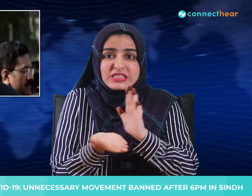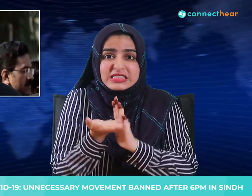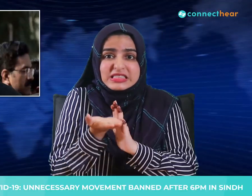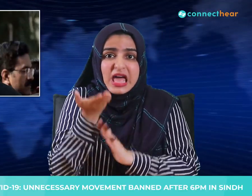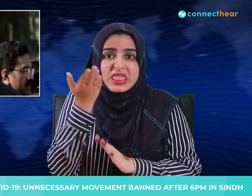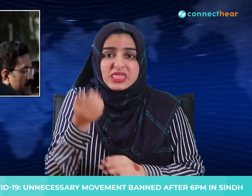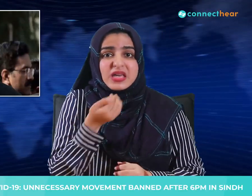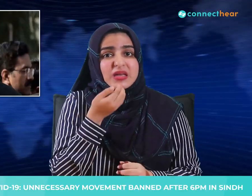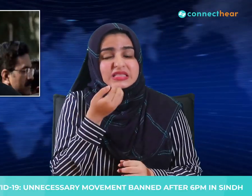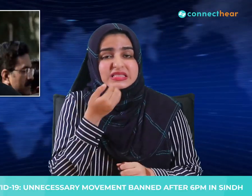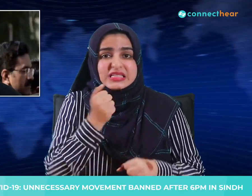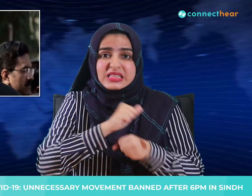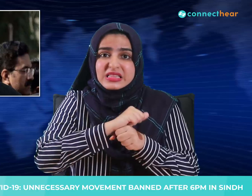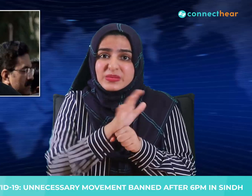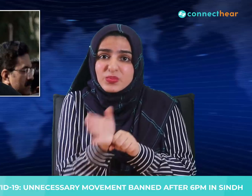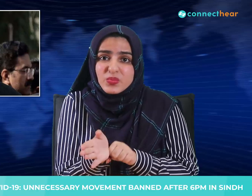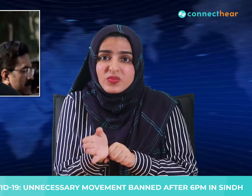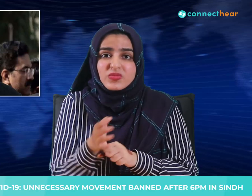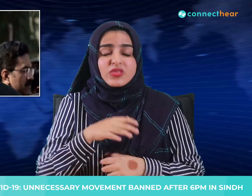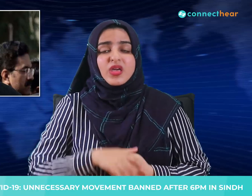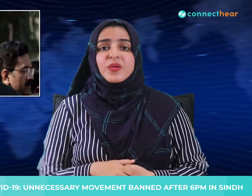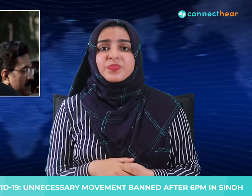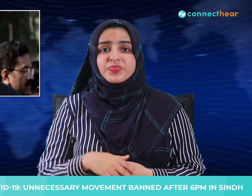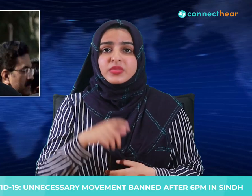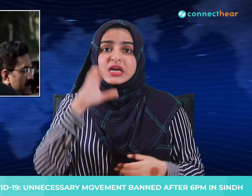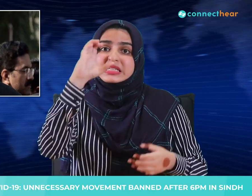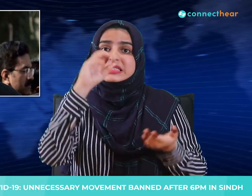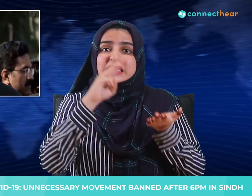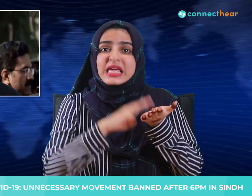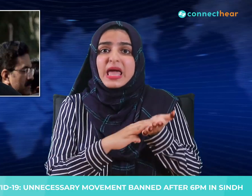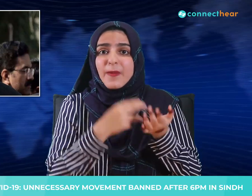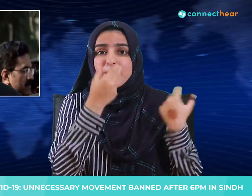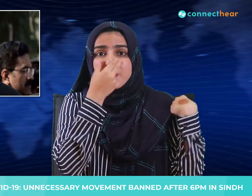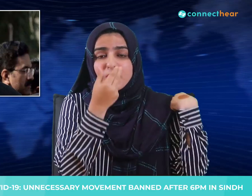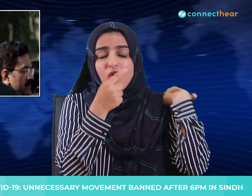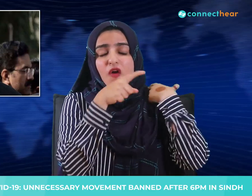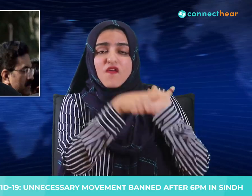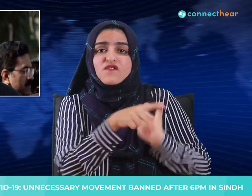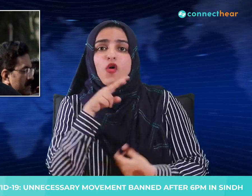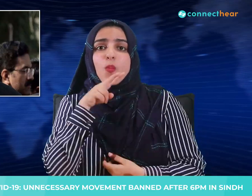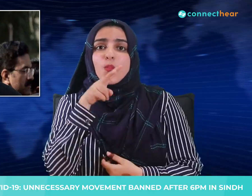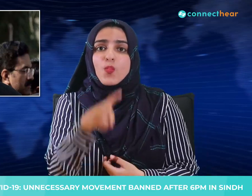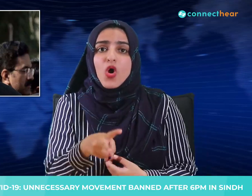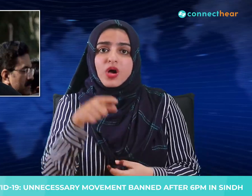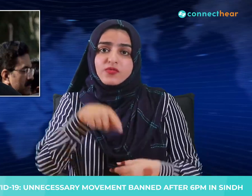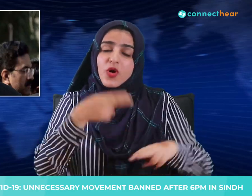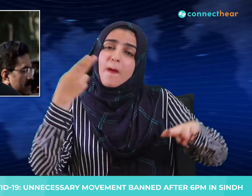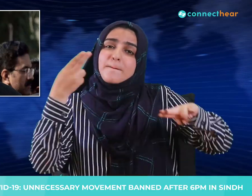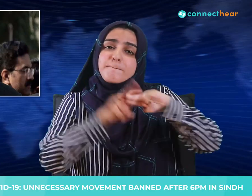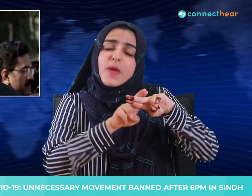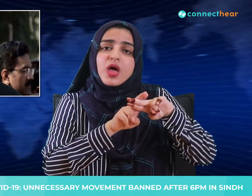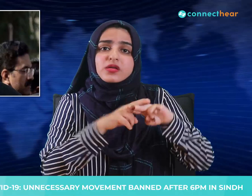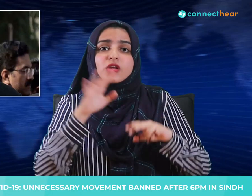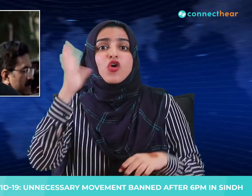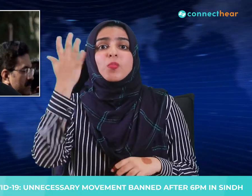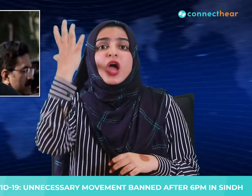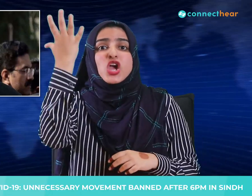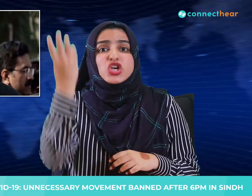COVID-19 cases in the province, Chief Minister Murad Ali Shah has issued directives to ban unnecessary